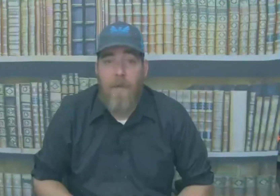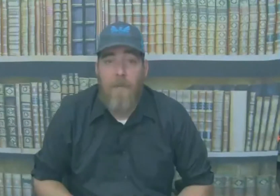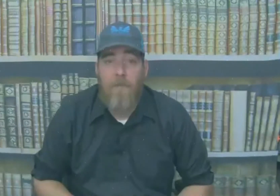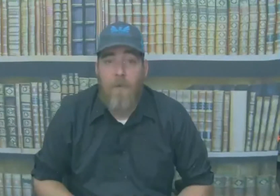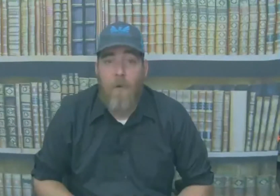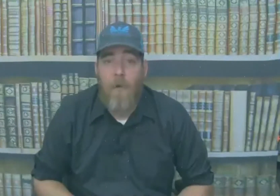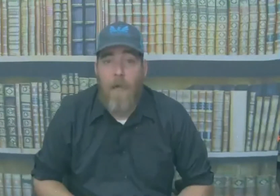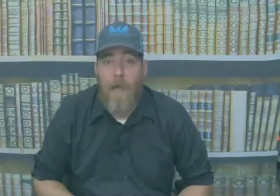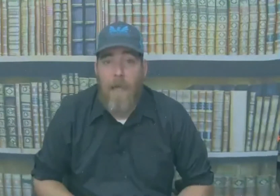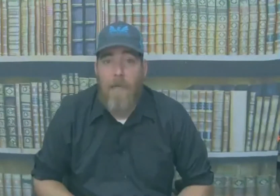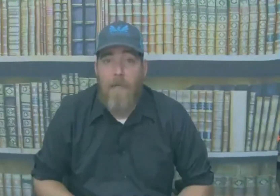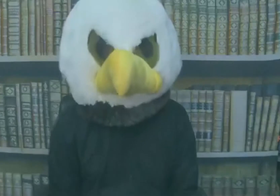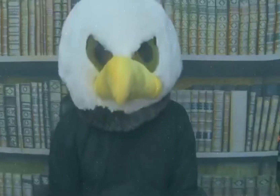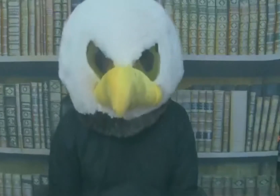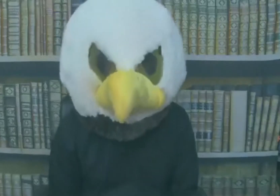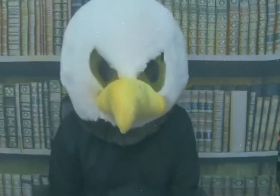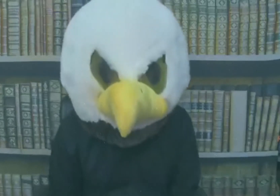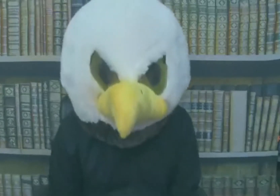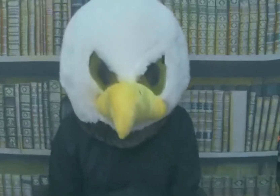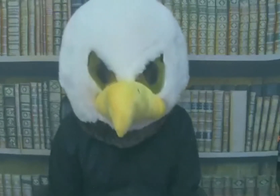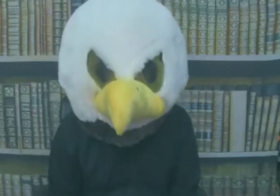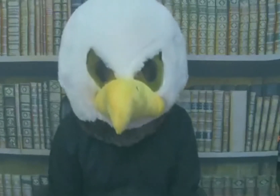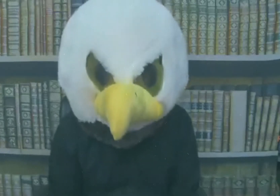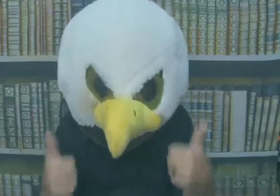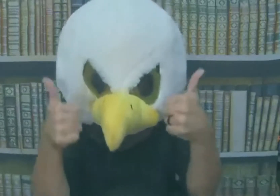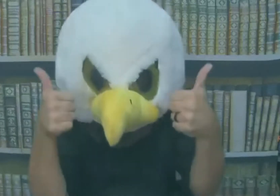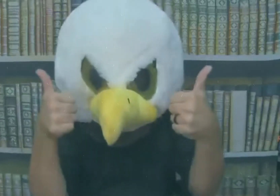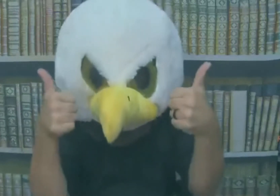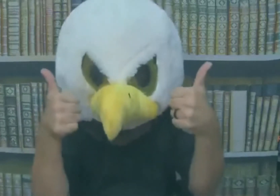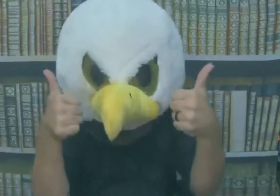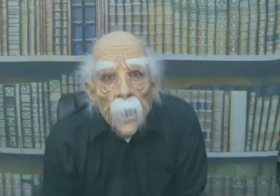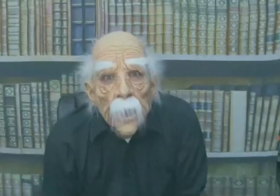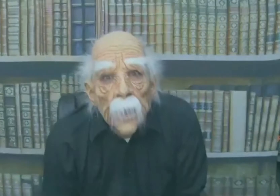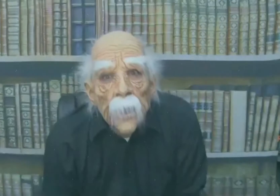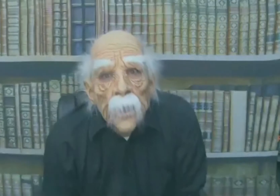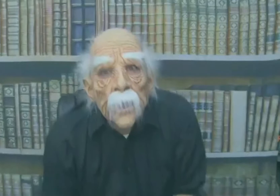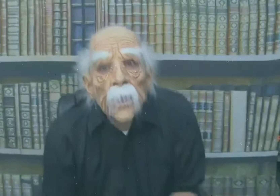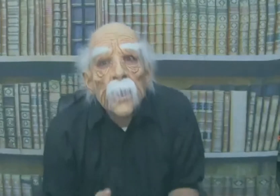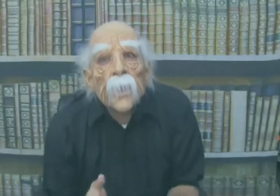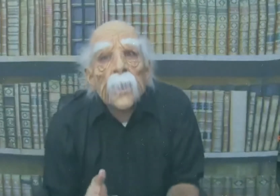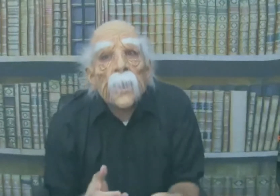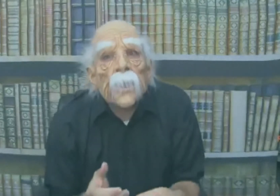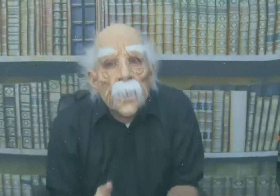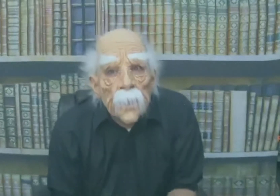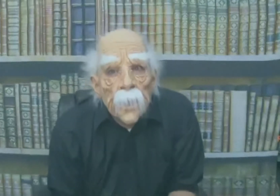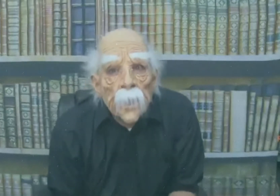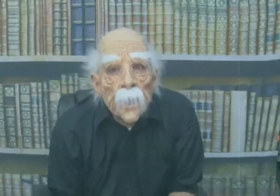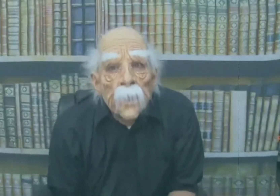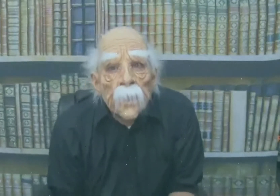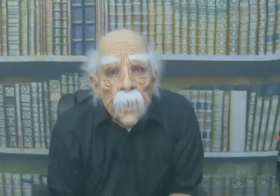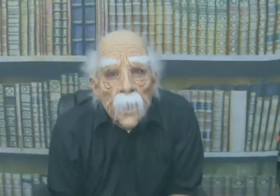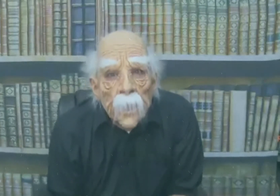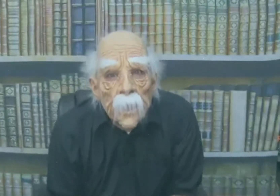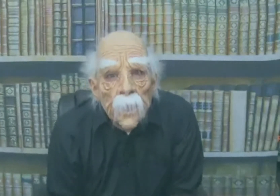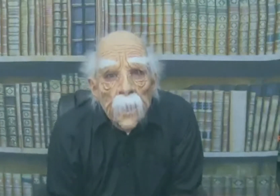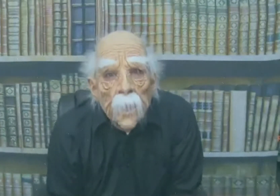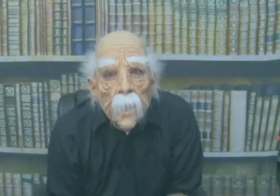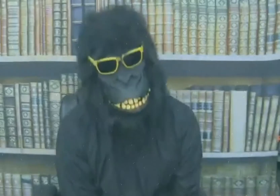if you're a Thunderbird a weird creepy old man the